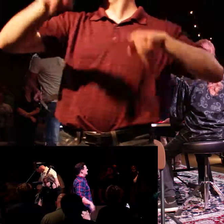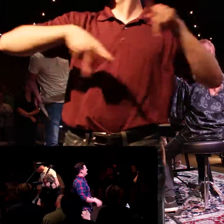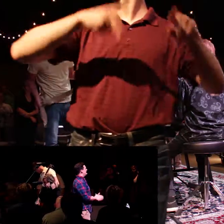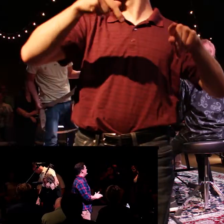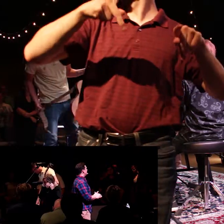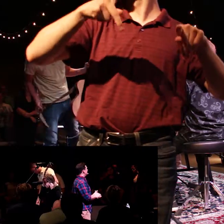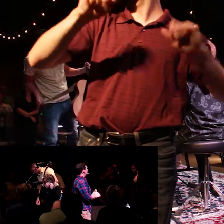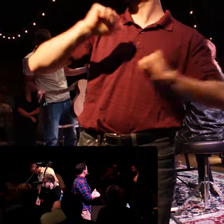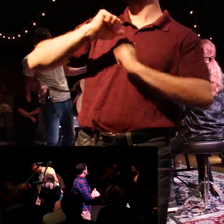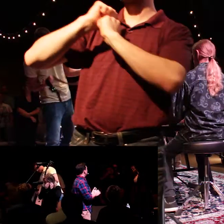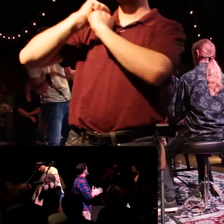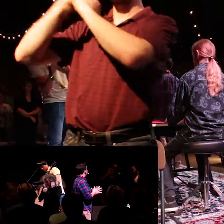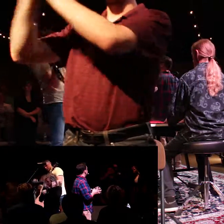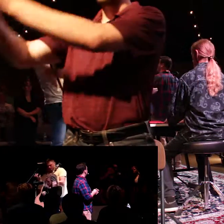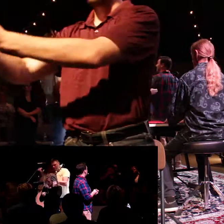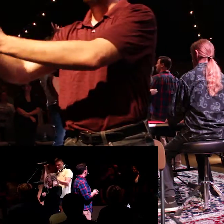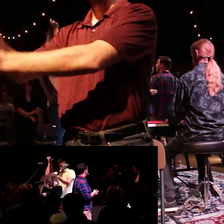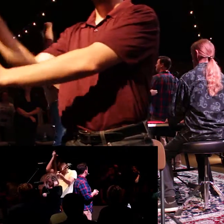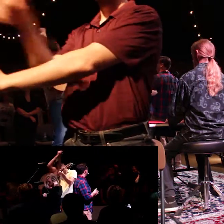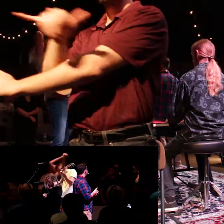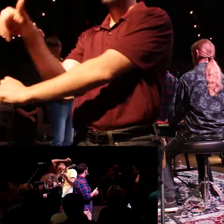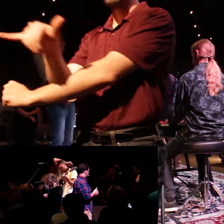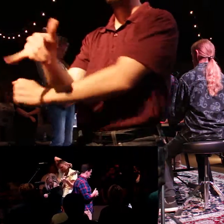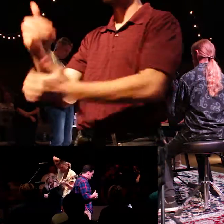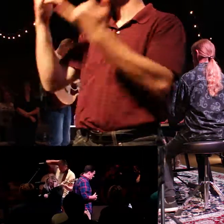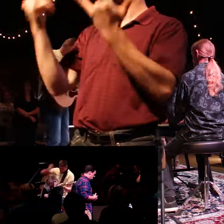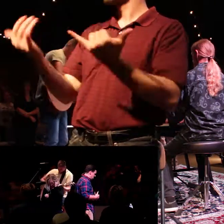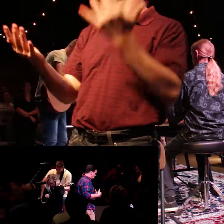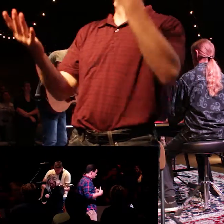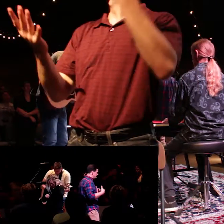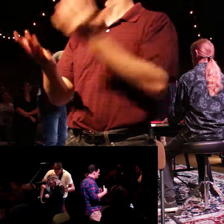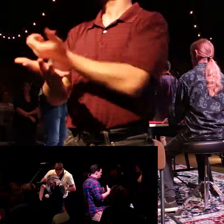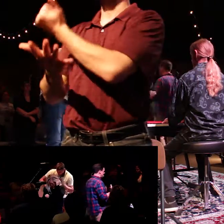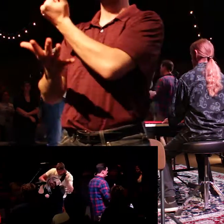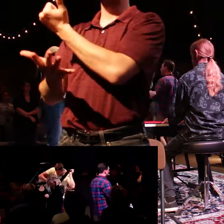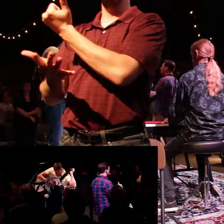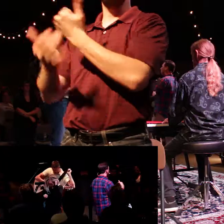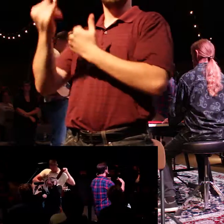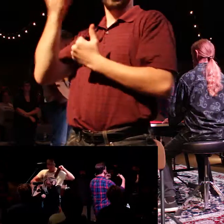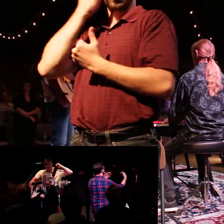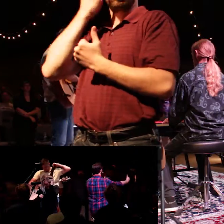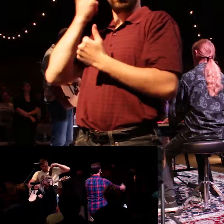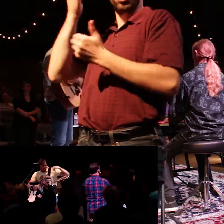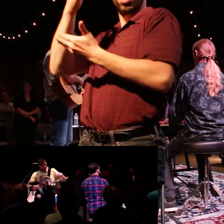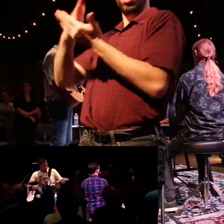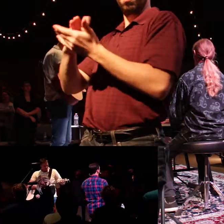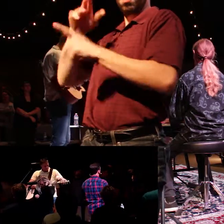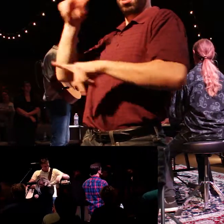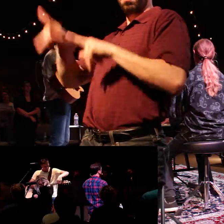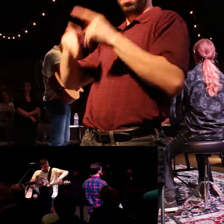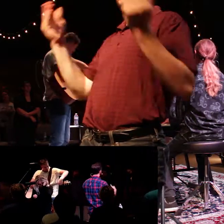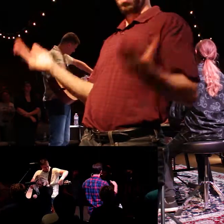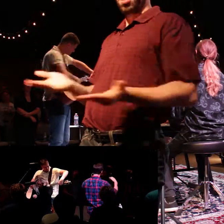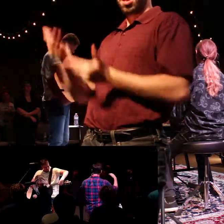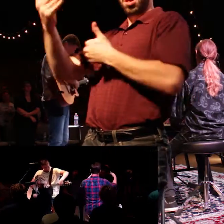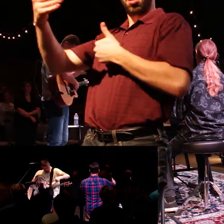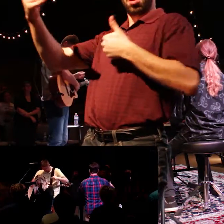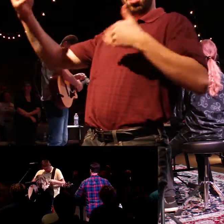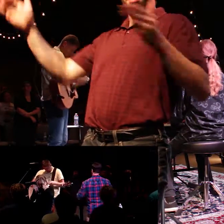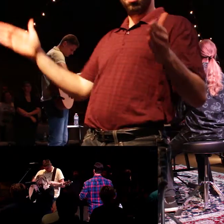I'd love to just give you an opportunity right now. Maybe for some of you in this room, you've been running after work. You've been running after something to give you